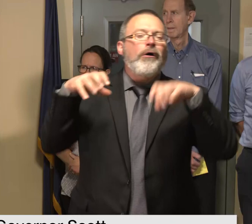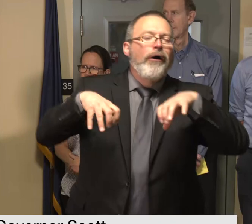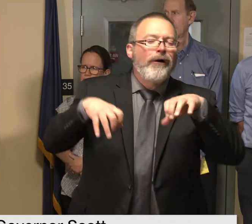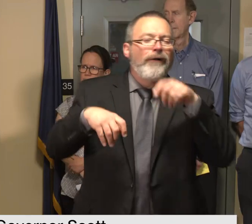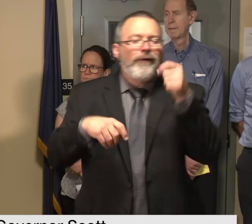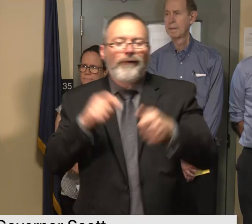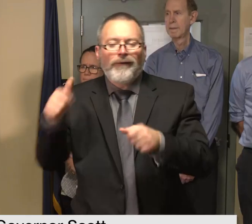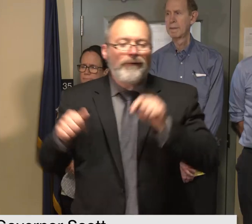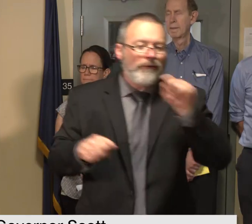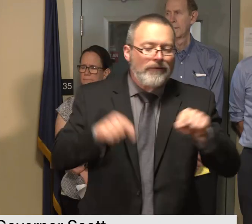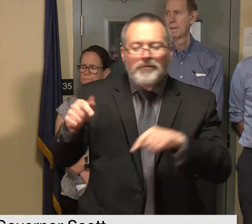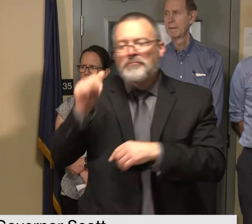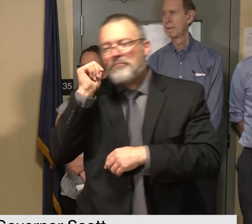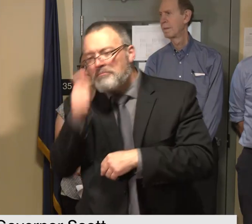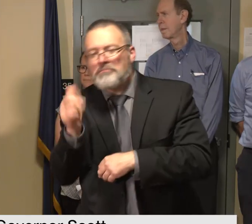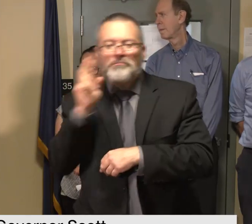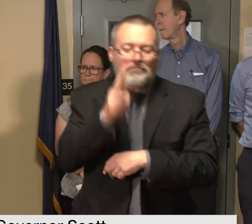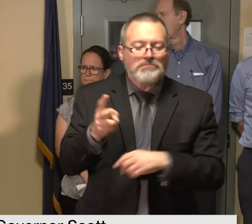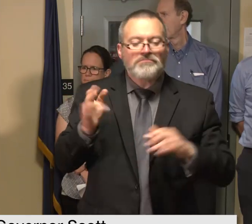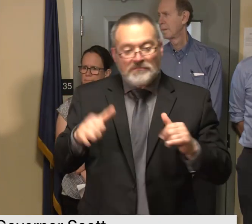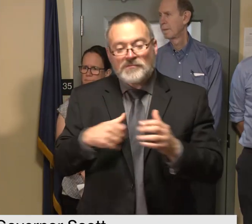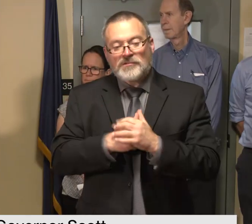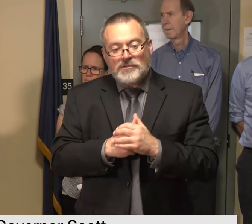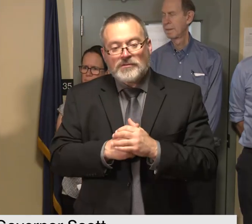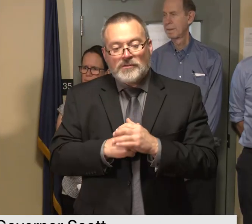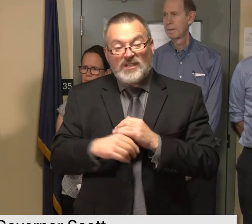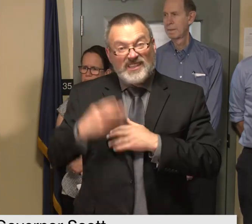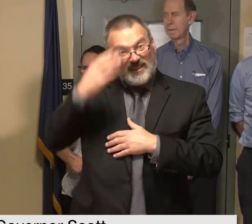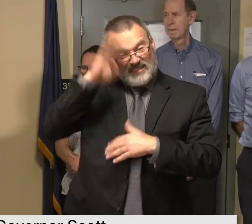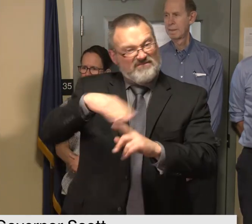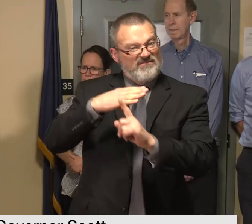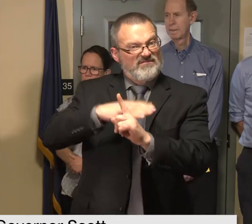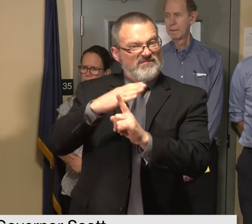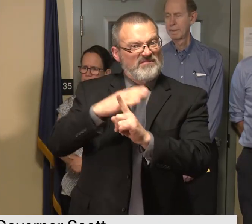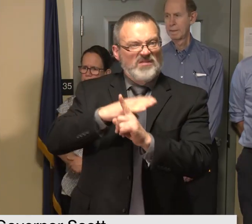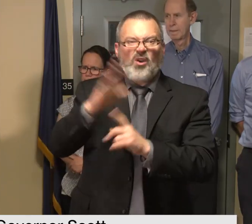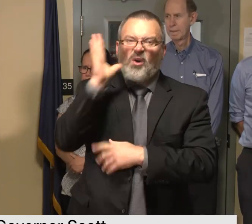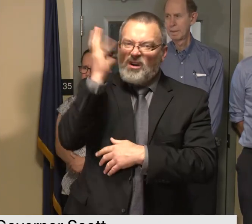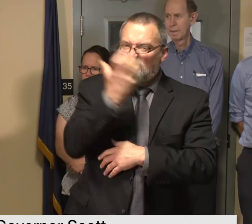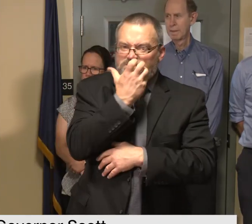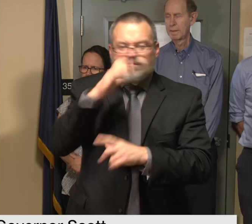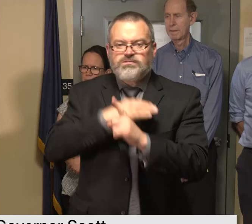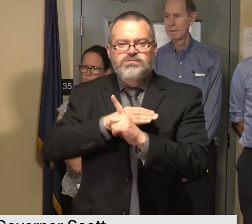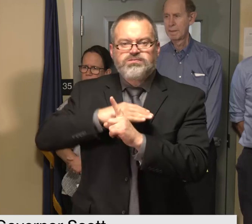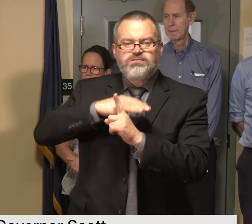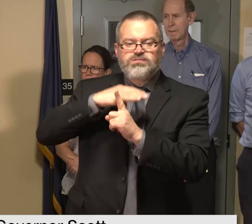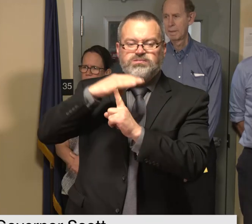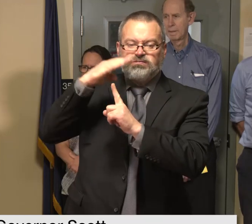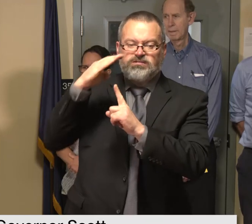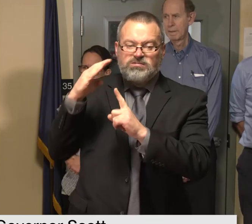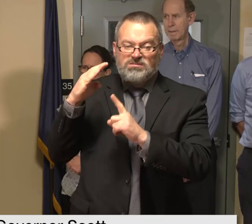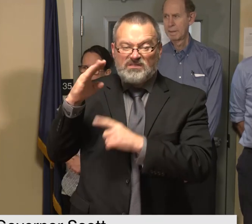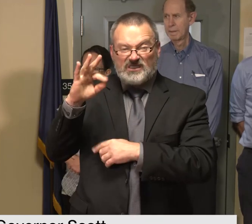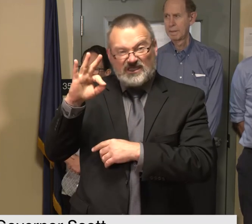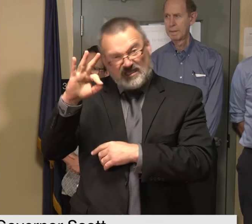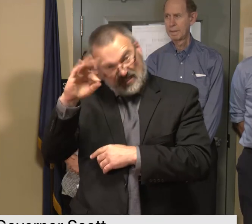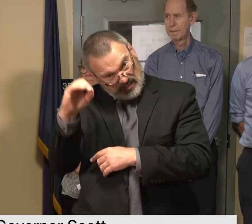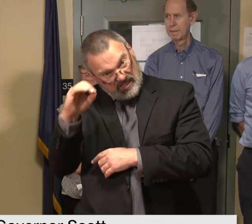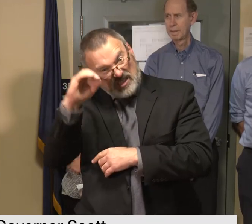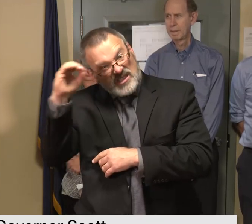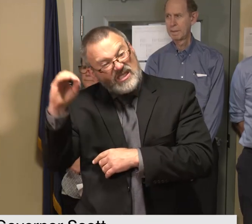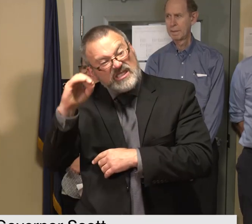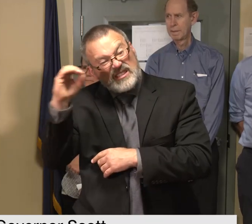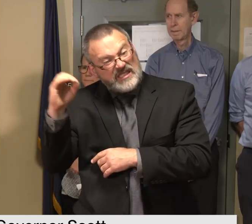a risk for very high and oppressive heat the weather is going to be in the high 80s possibly low 90s later in the